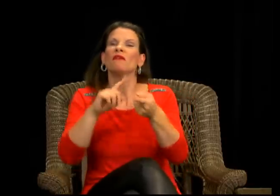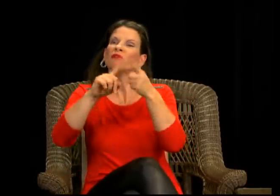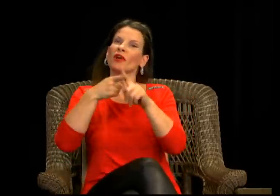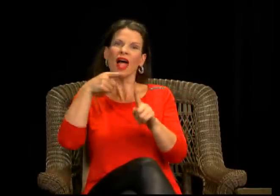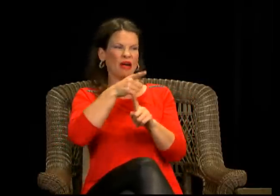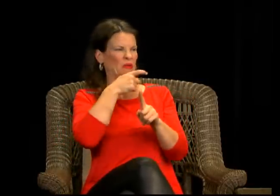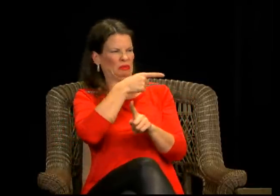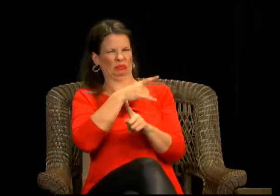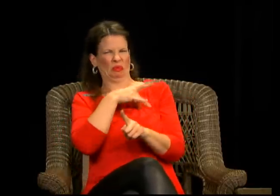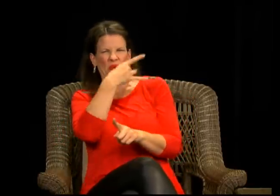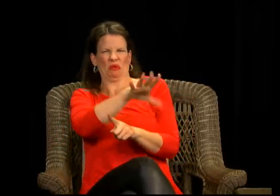very important.